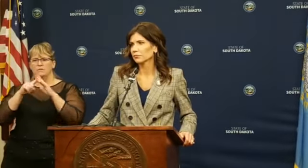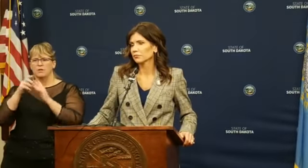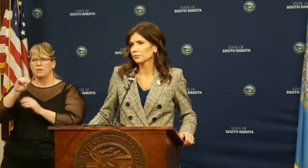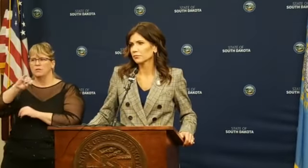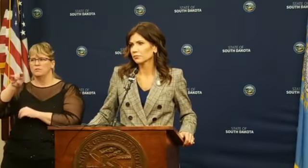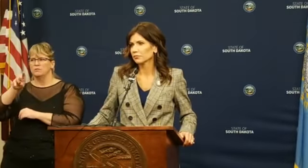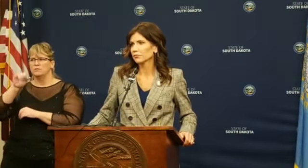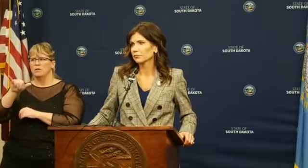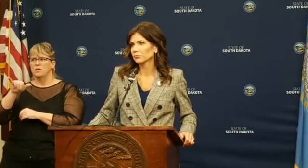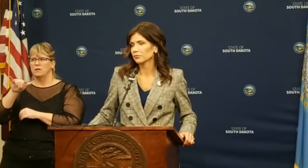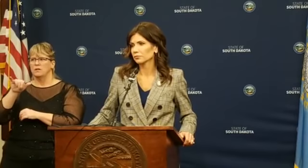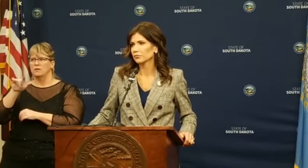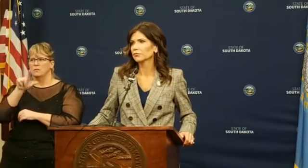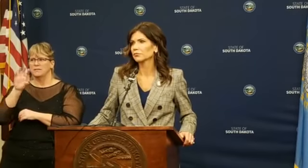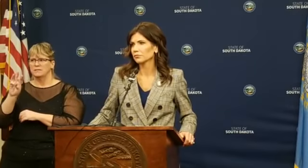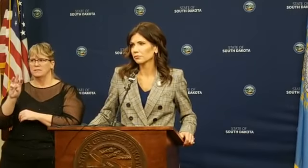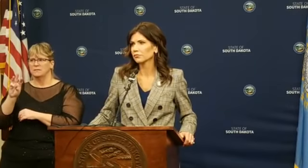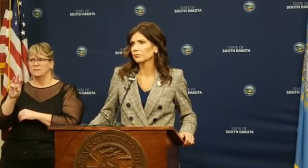Yes, ma